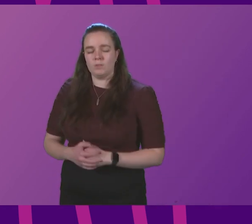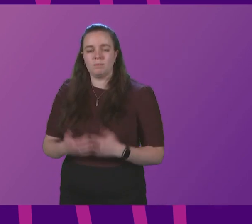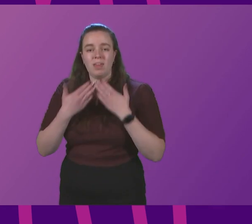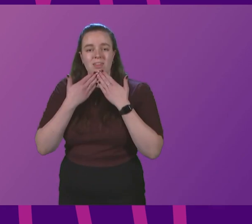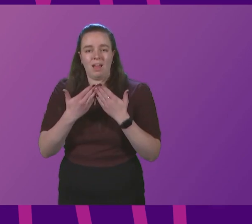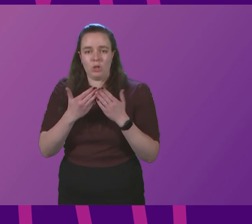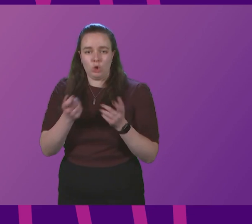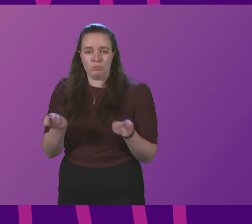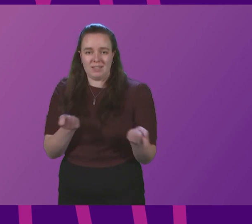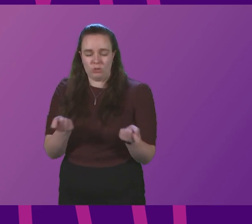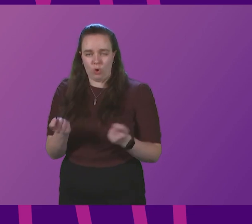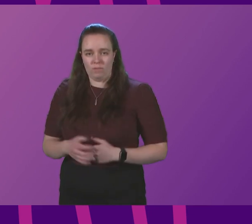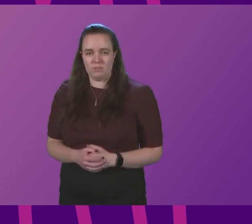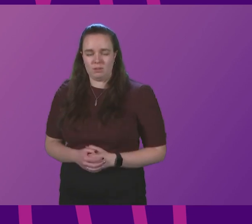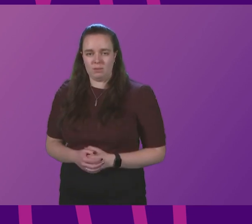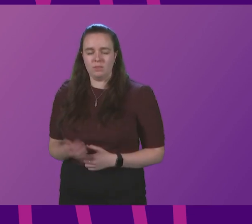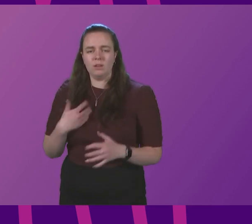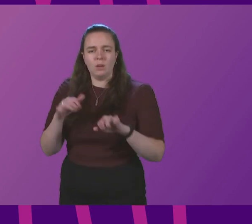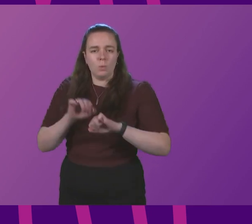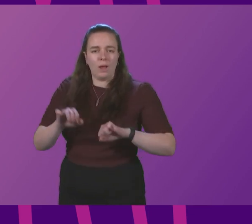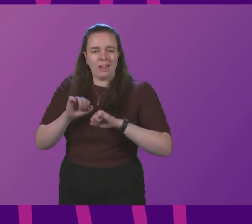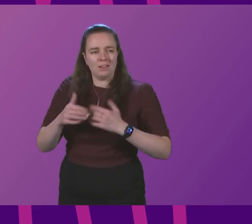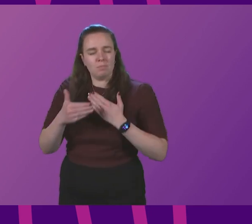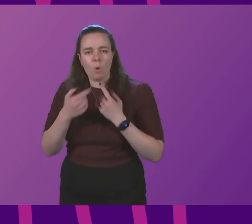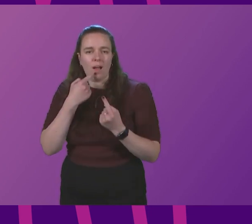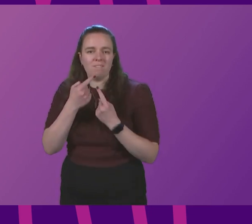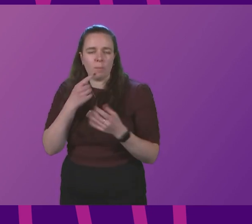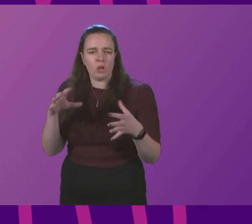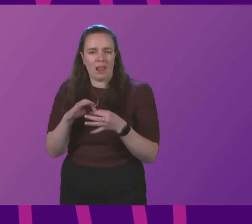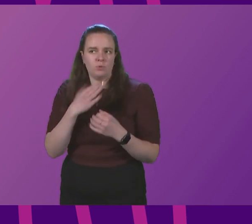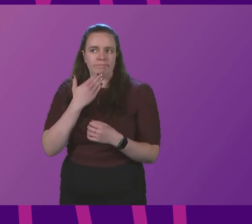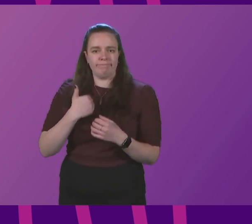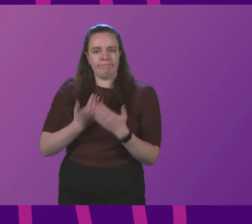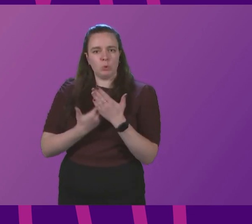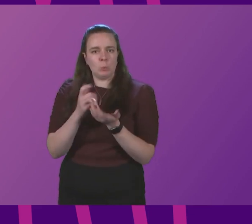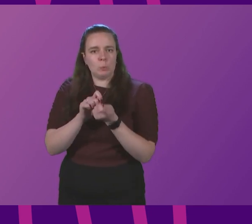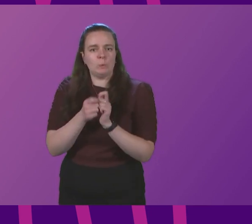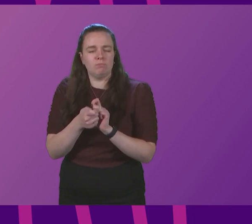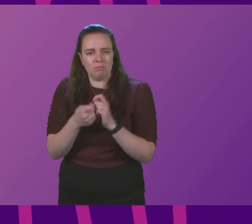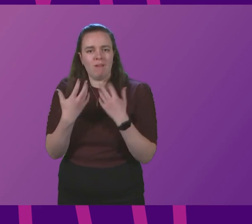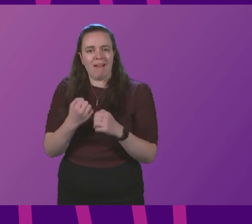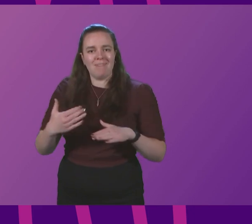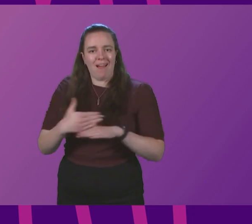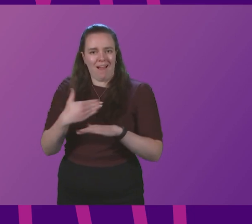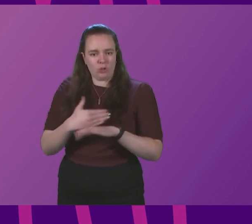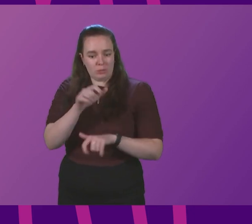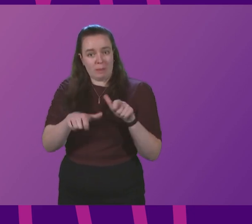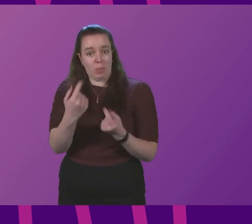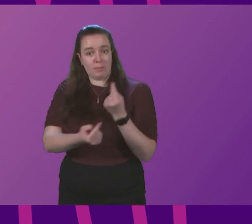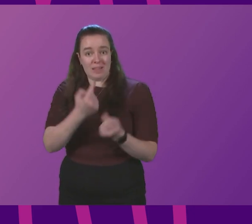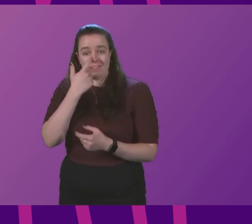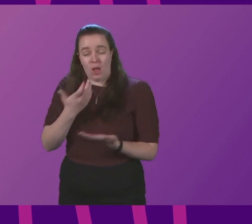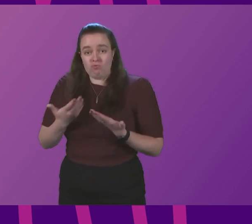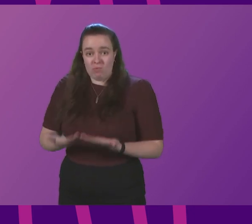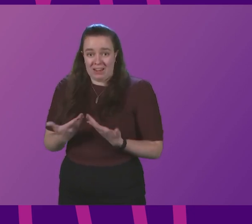Presiding Officer. As we wait for more information on the latest COVID variant, there are actions people that take right now